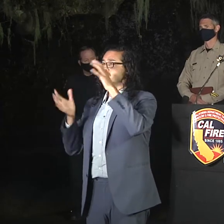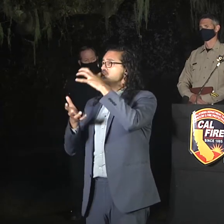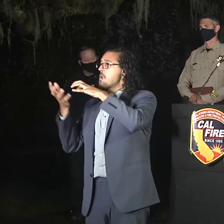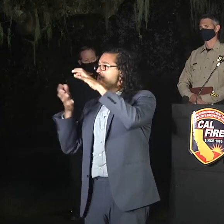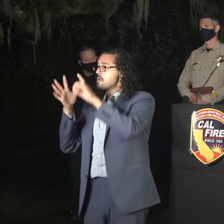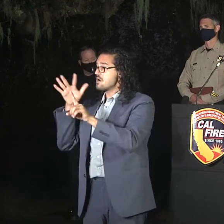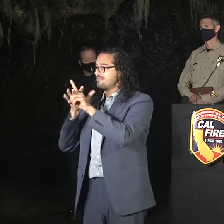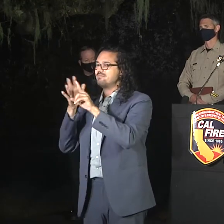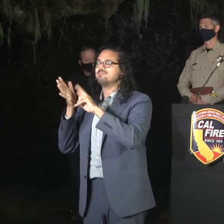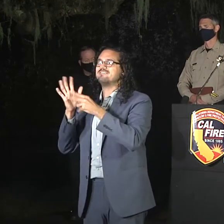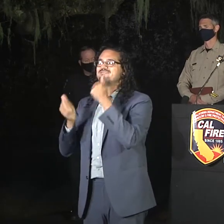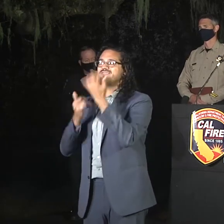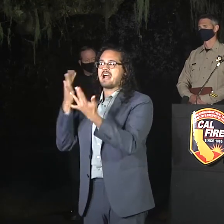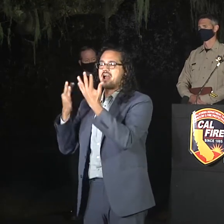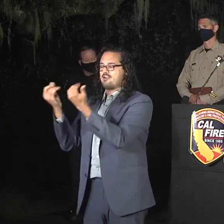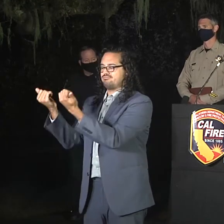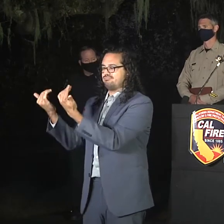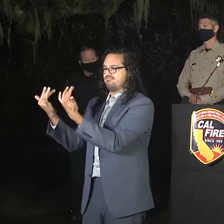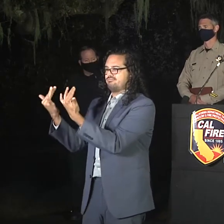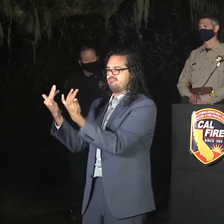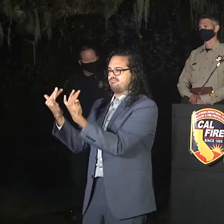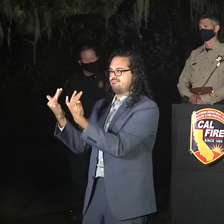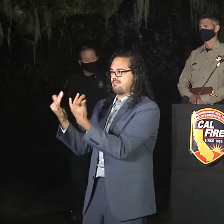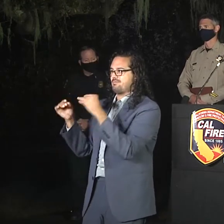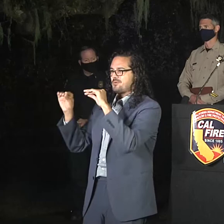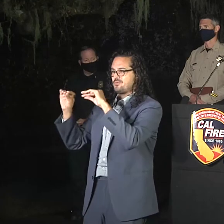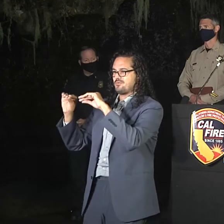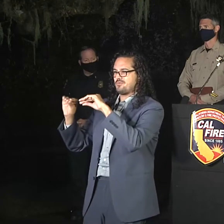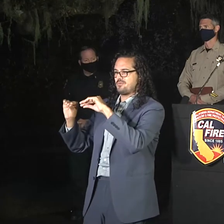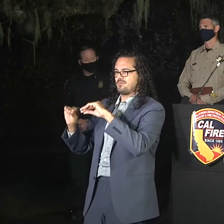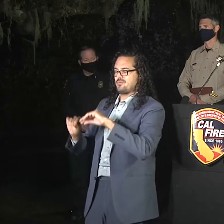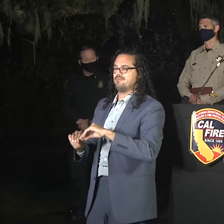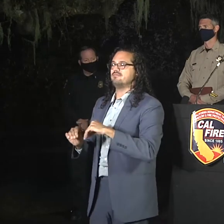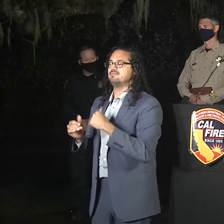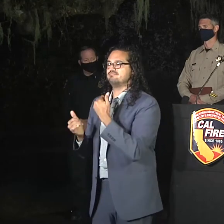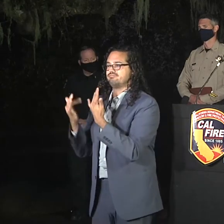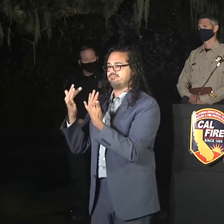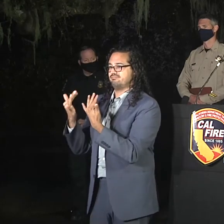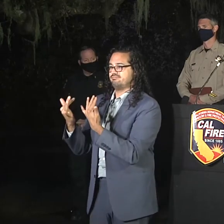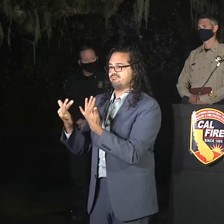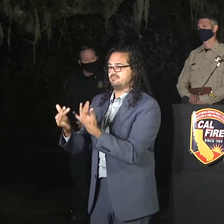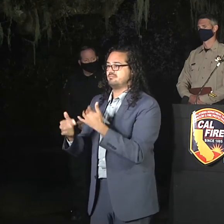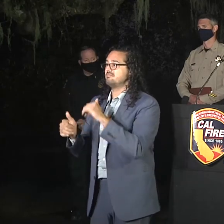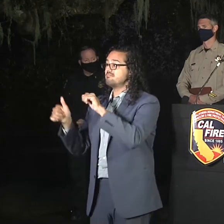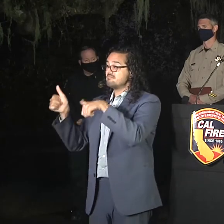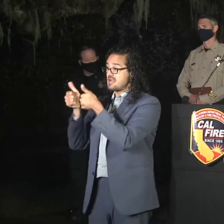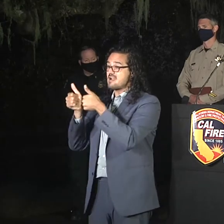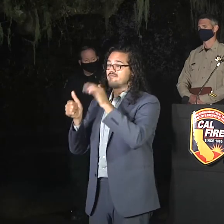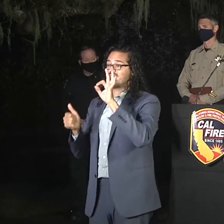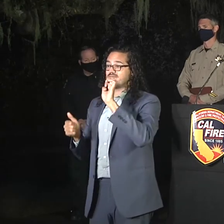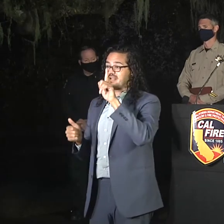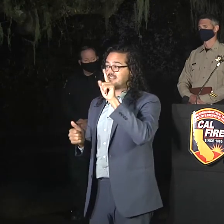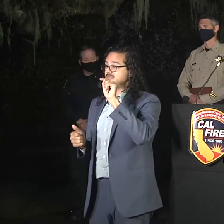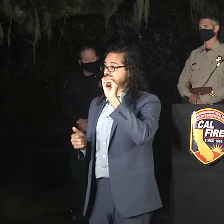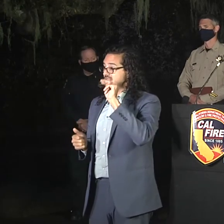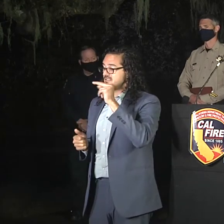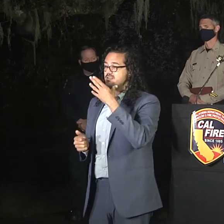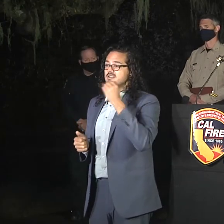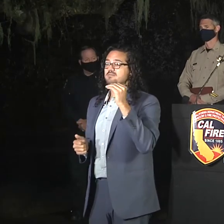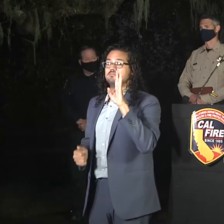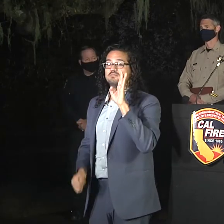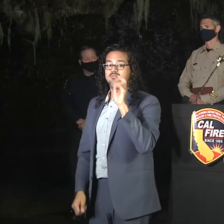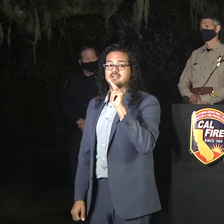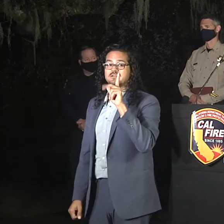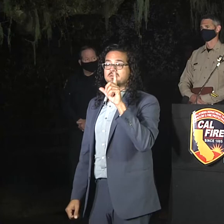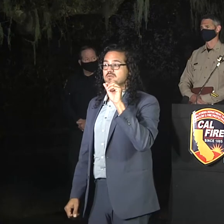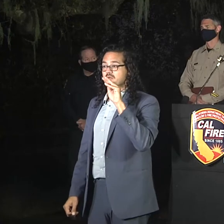in and behind around the structures above Felton and Benton Homan. It's very visible from this area. Obviously we have a lot of